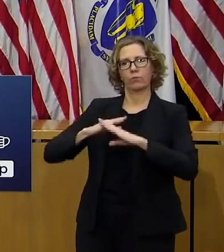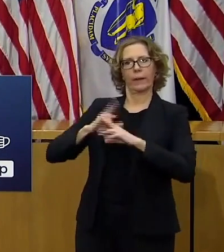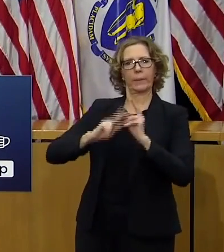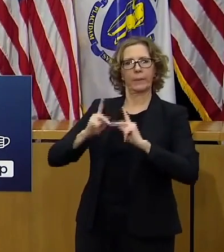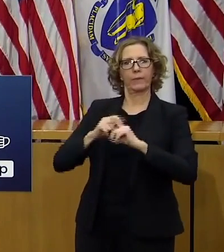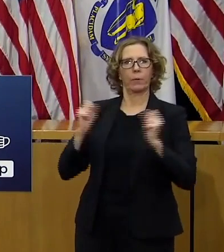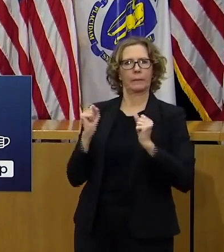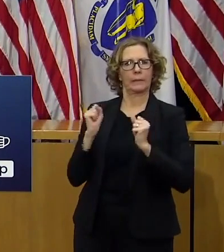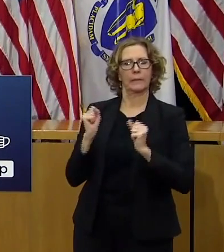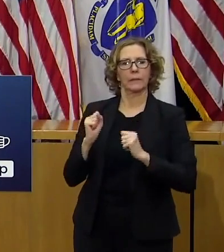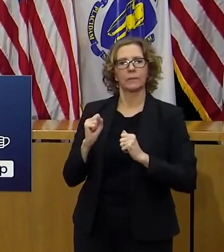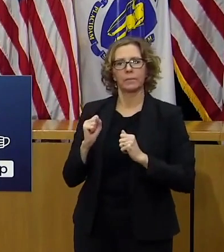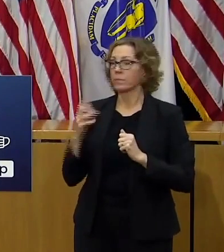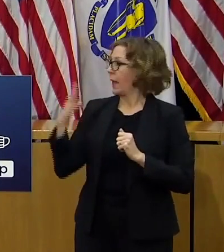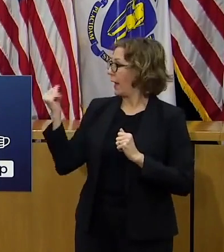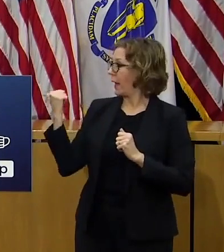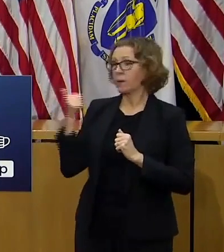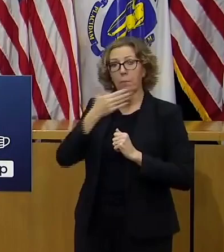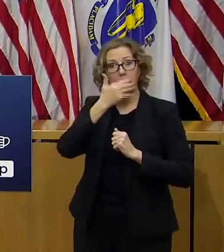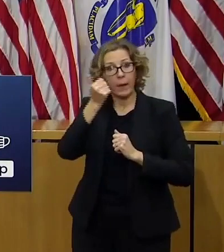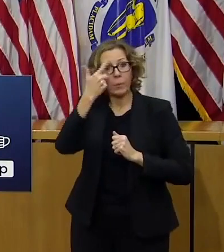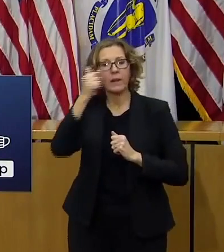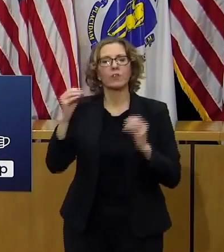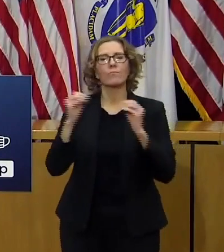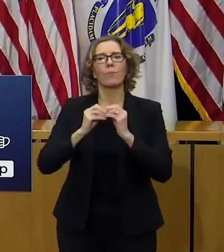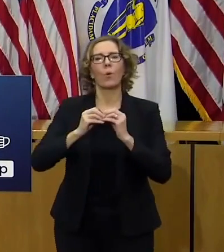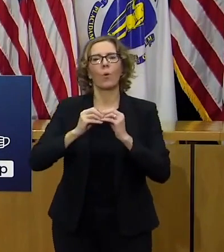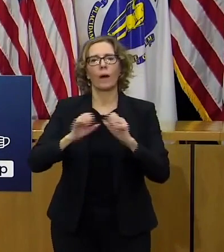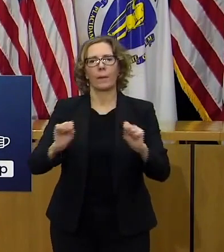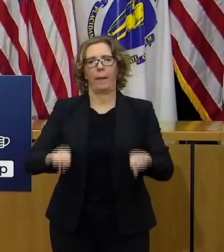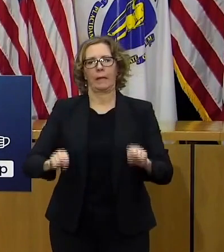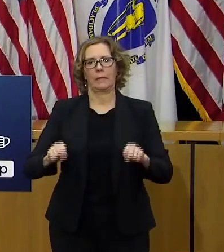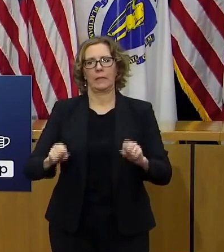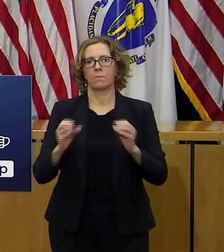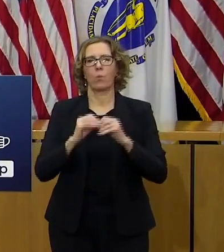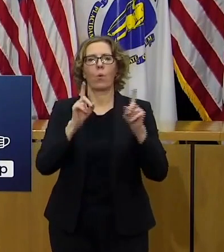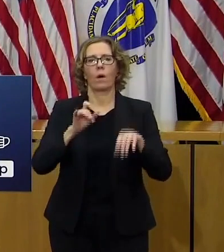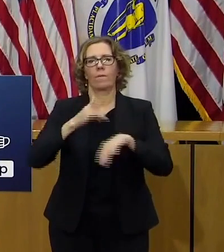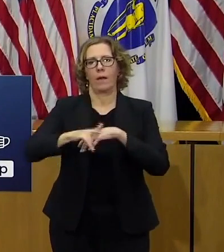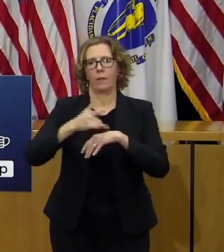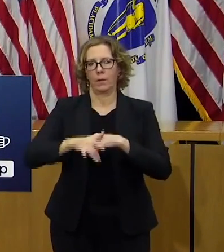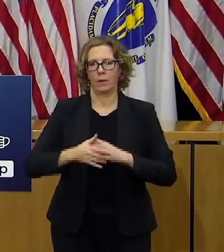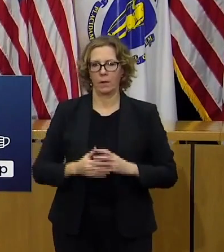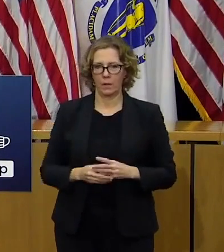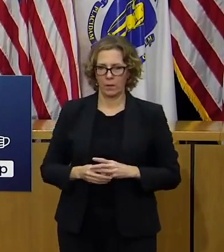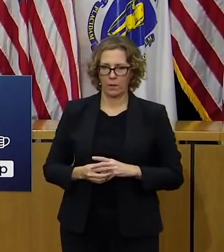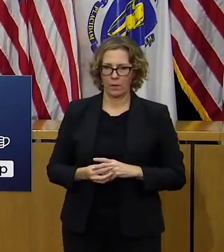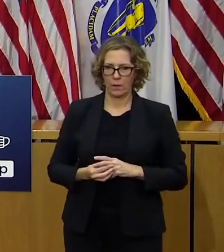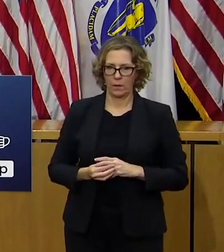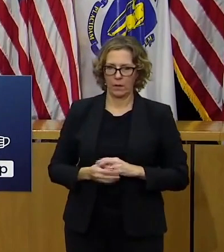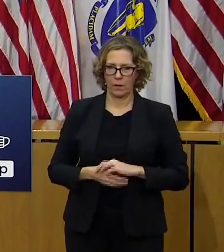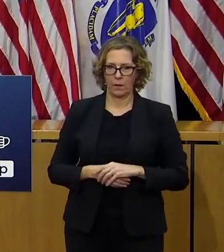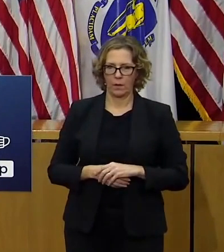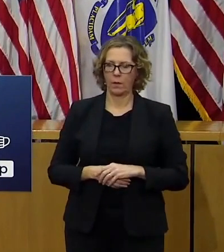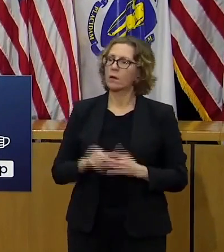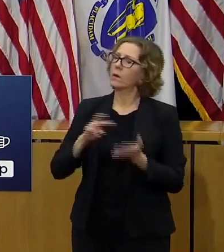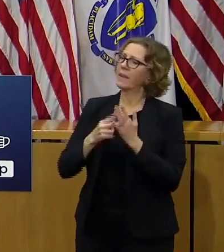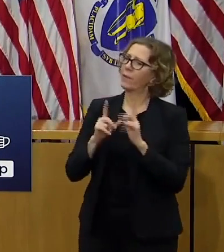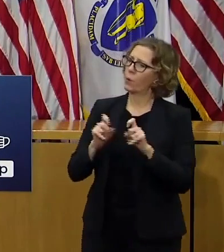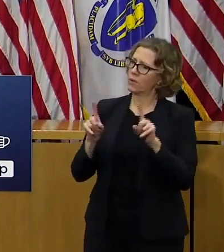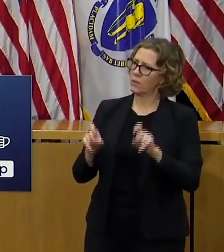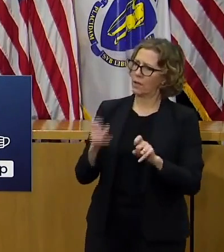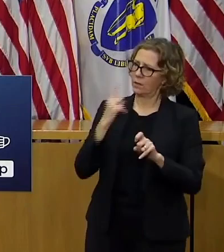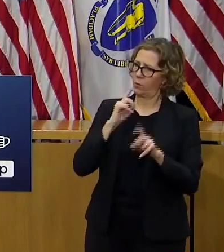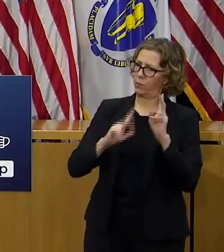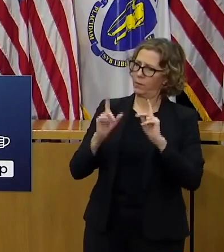with a lot more capacity than we had previously i'm sorry